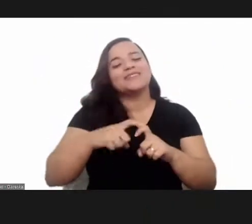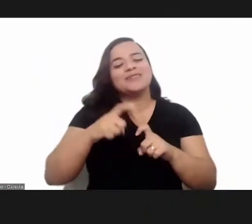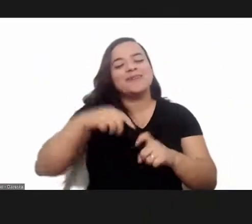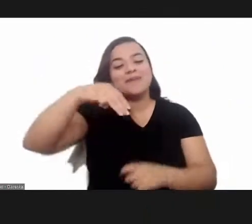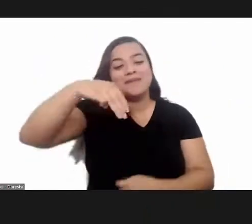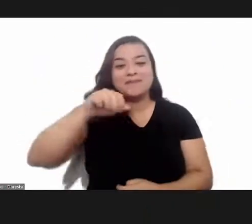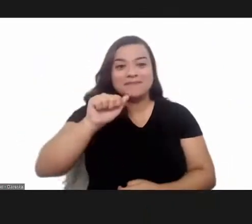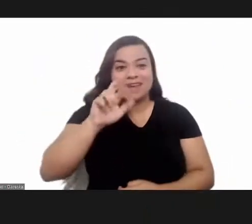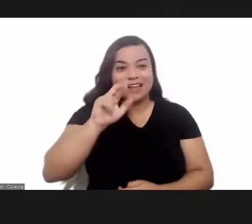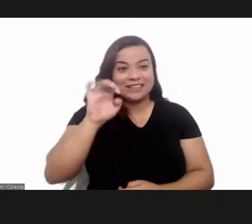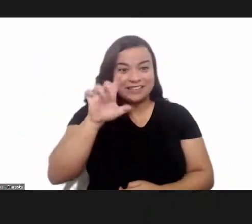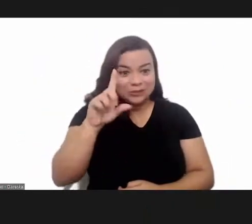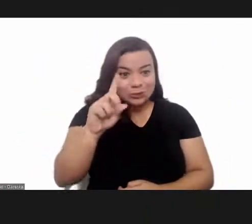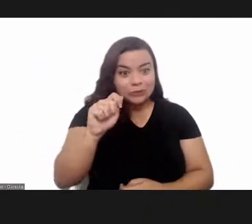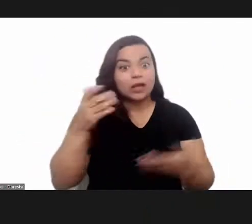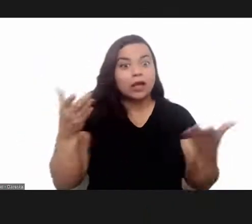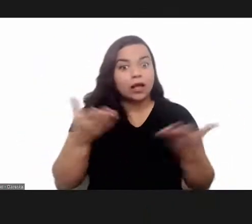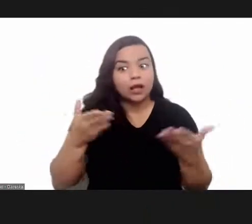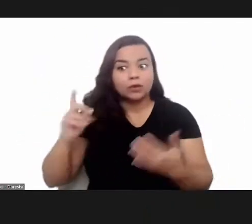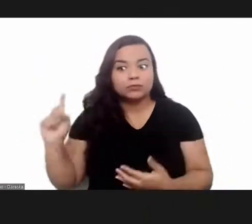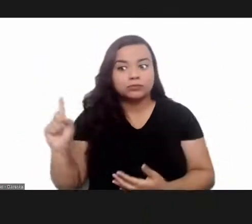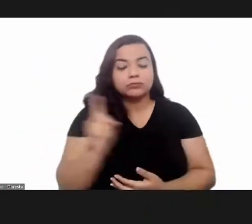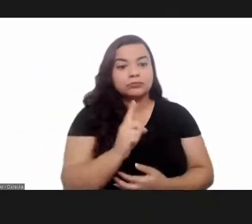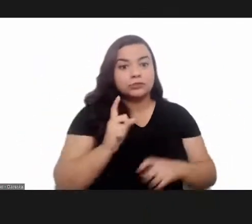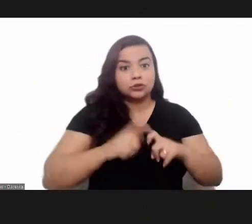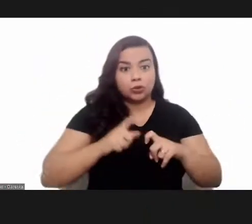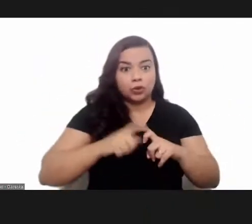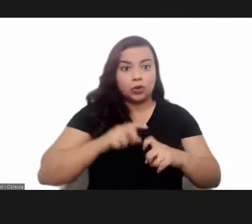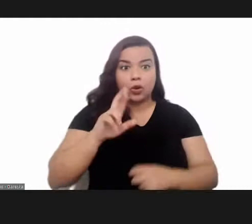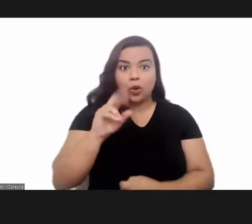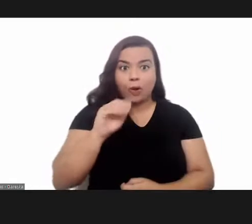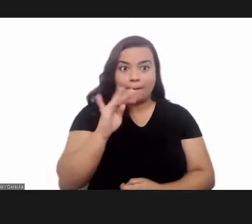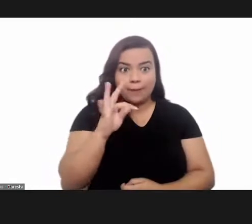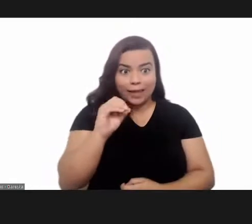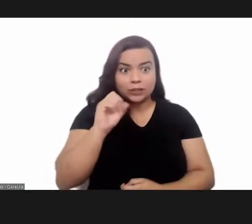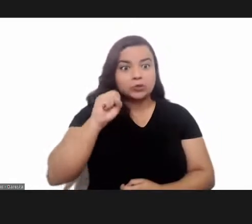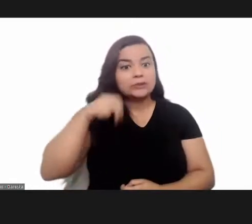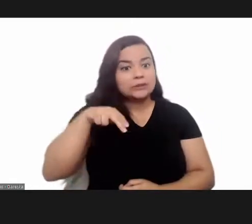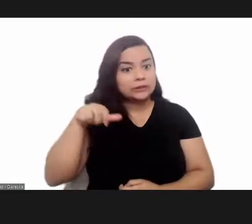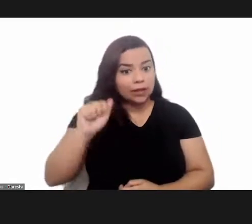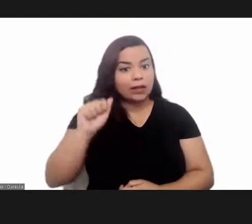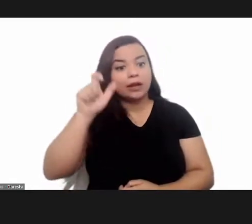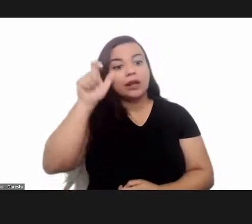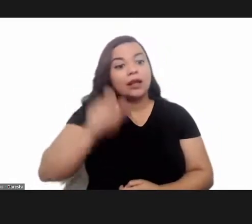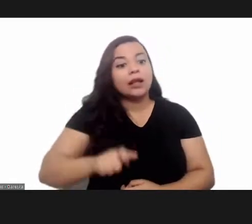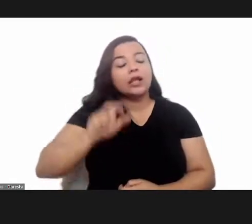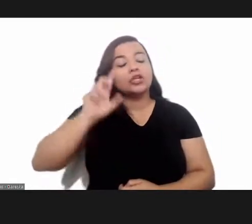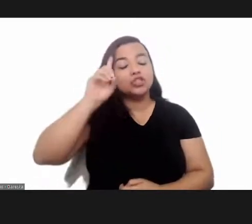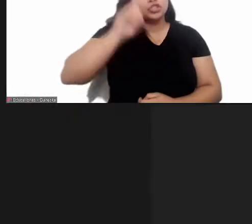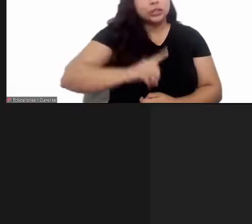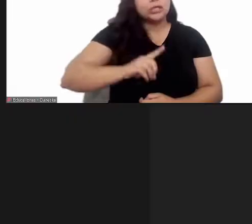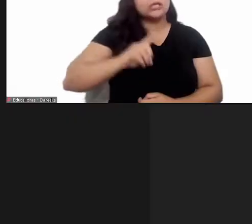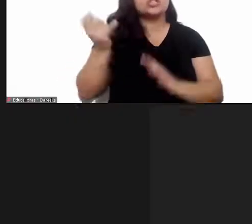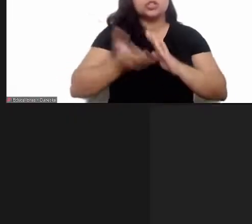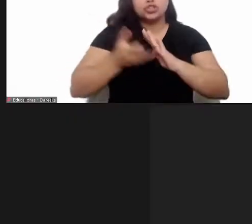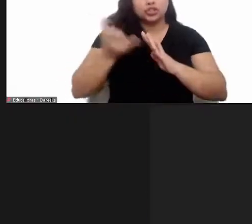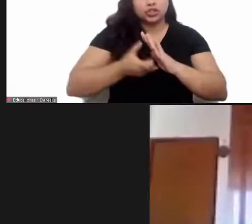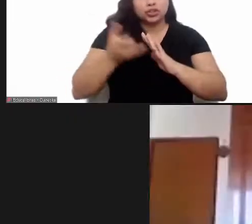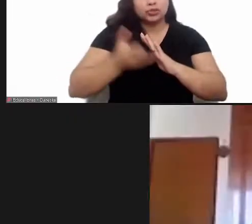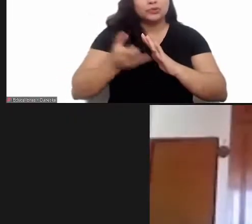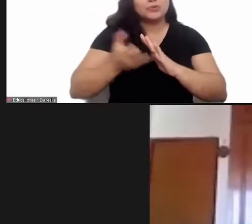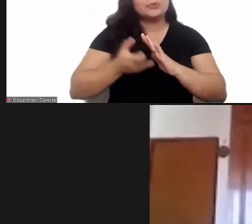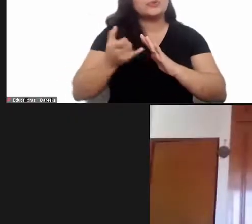Thank you very much, Dr. Marilda. I would now like to give a floor to Dr. Umberto Sena, the director of the Renera Show Institute